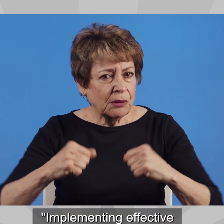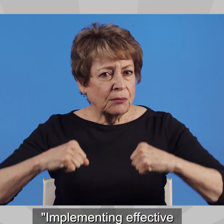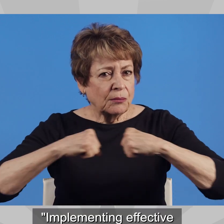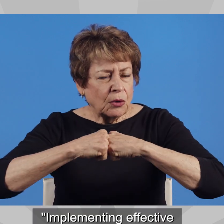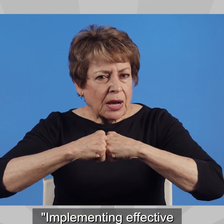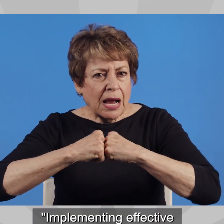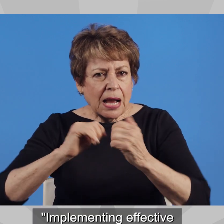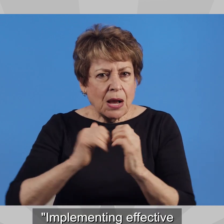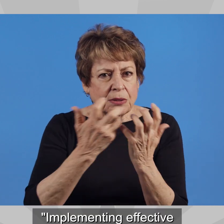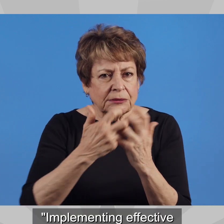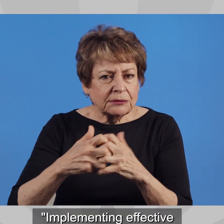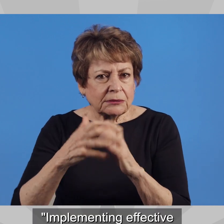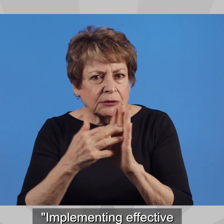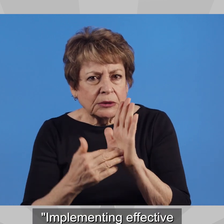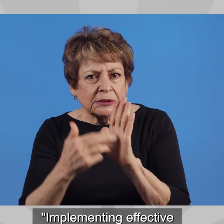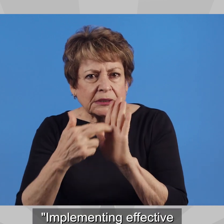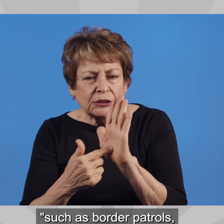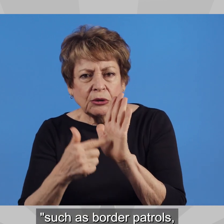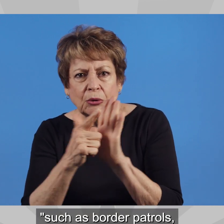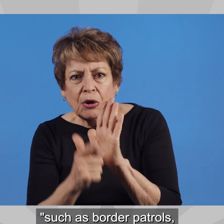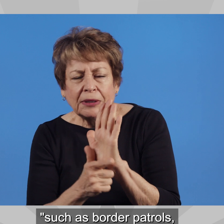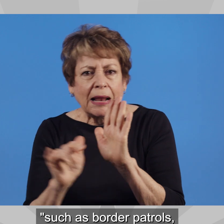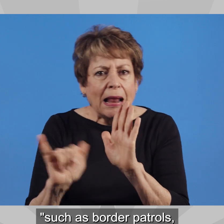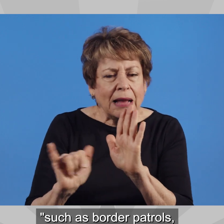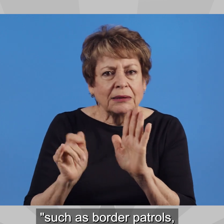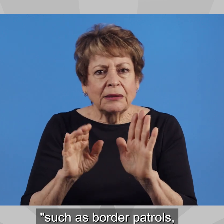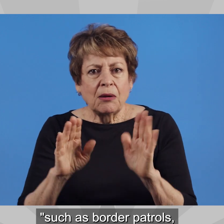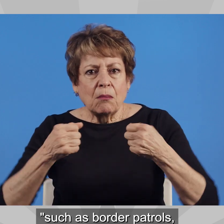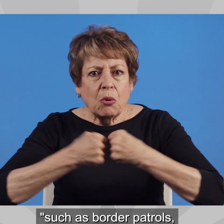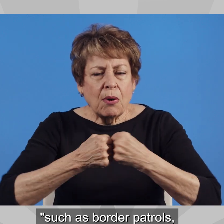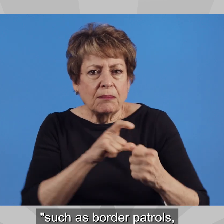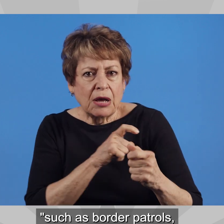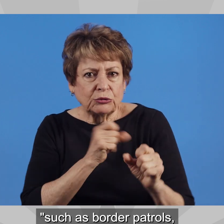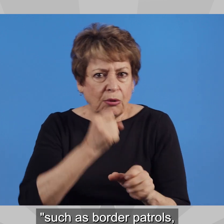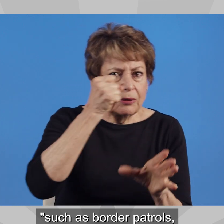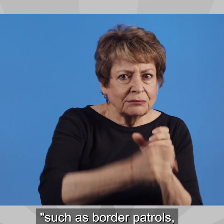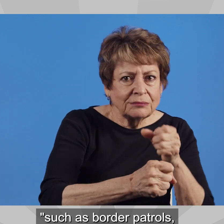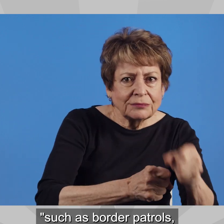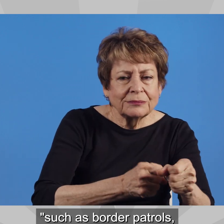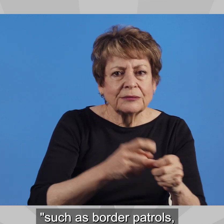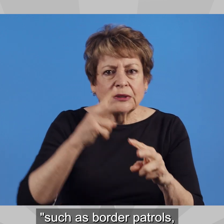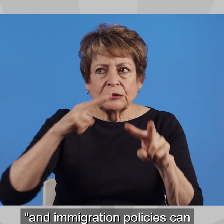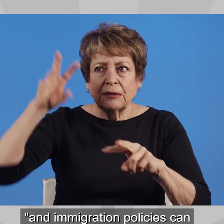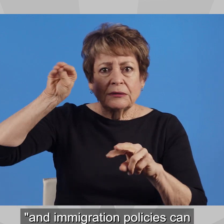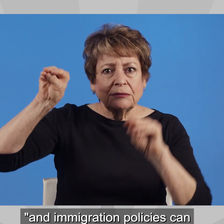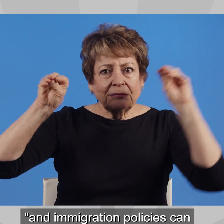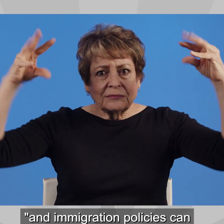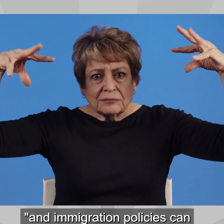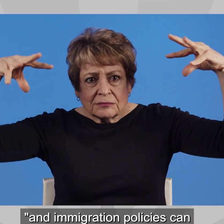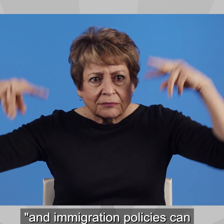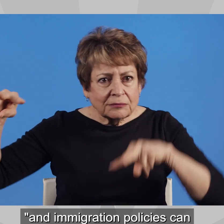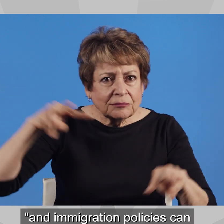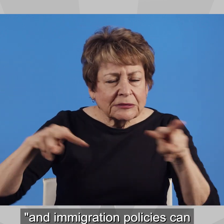IMPLEMENTING EFFECTIVE BORDER CONTROL MEASURES, SUCH AS BORDER PATROLS, SURVEILLANCE TECHNOLOGY, AND